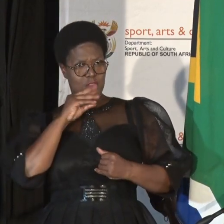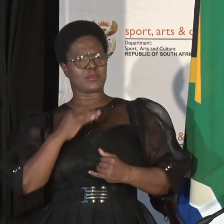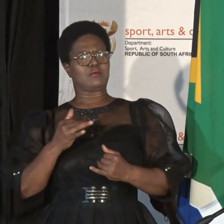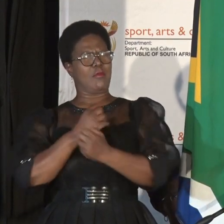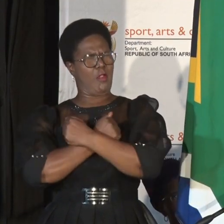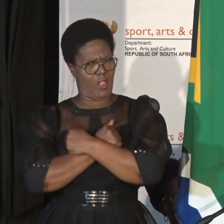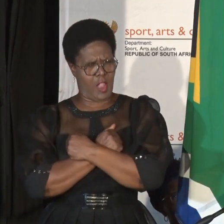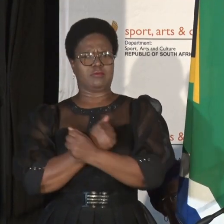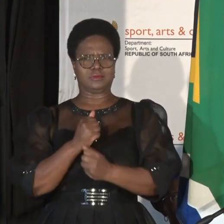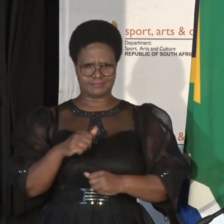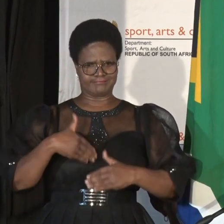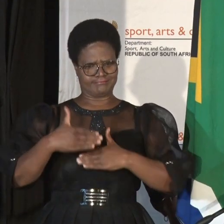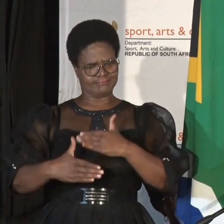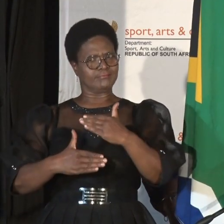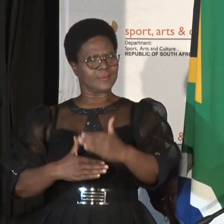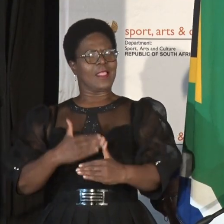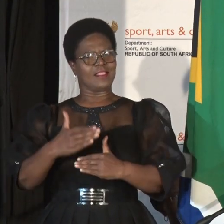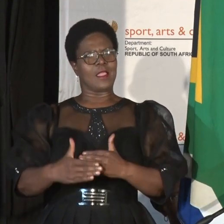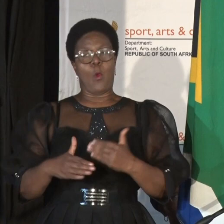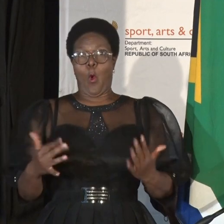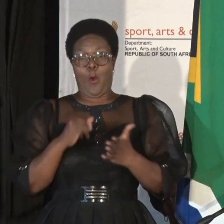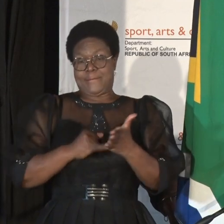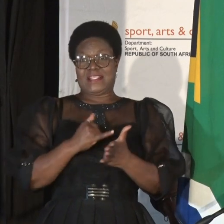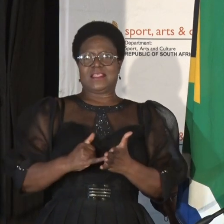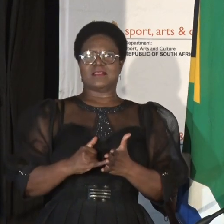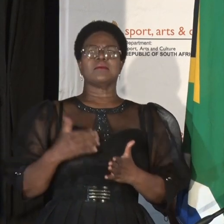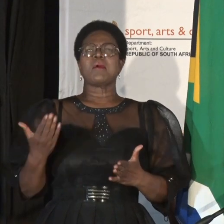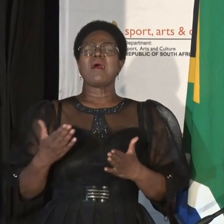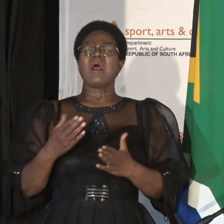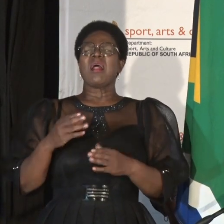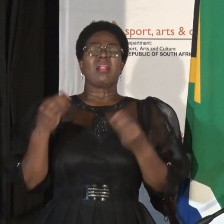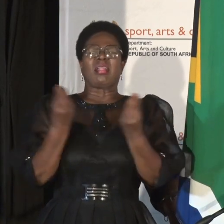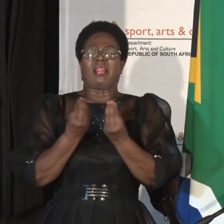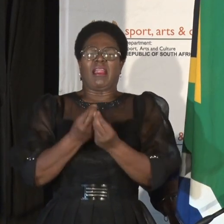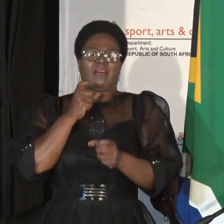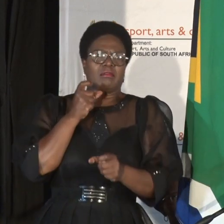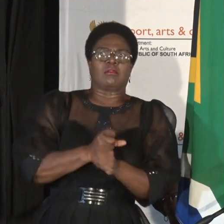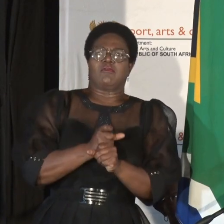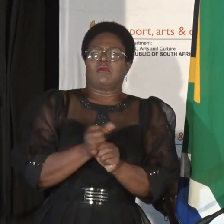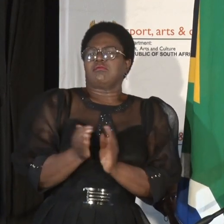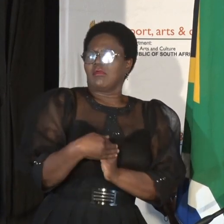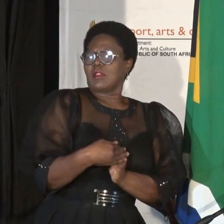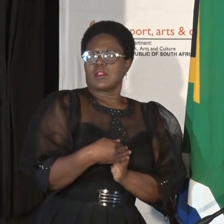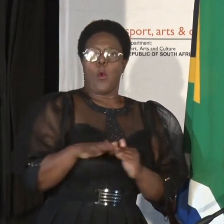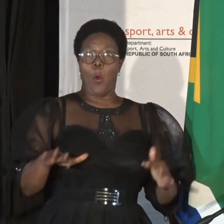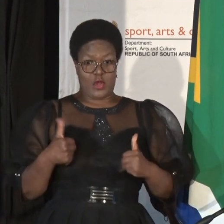missteps because we must not hide difficulties and challenges to our people.